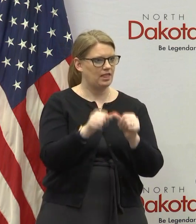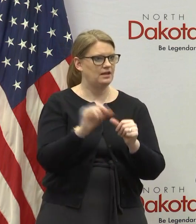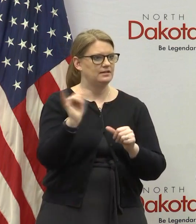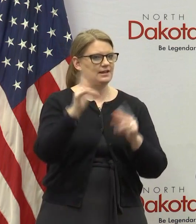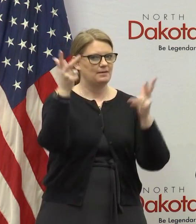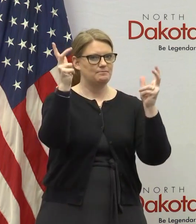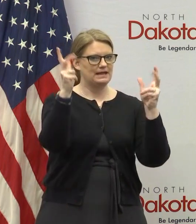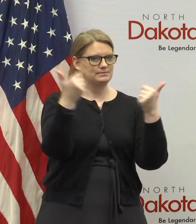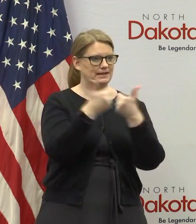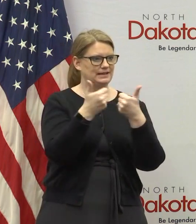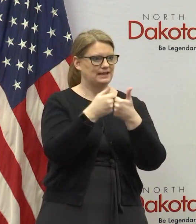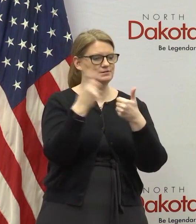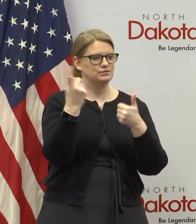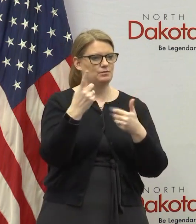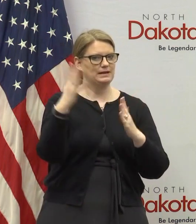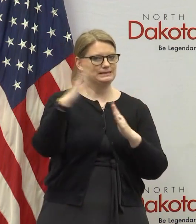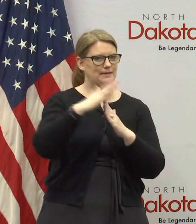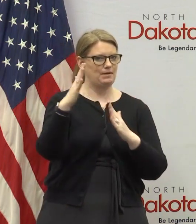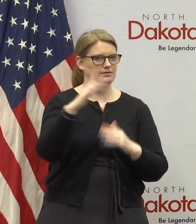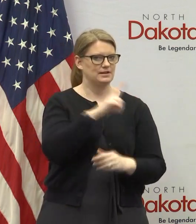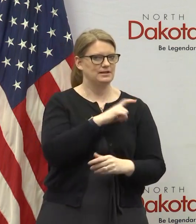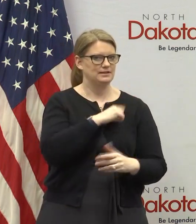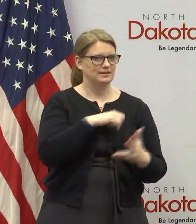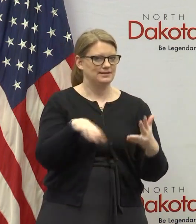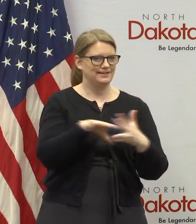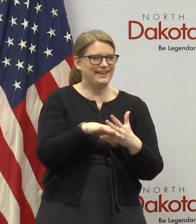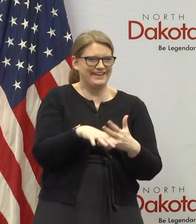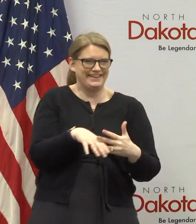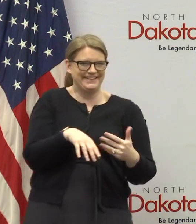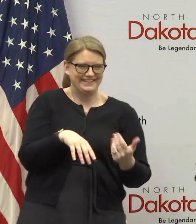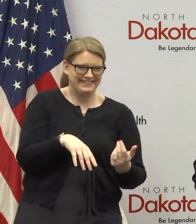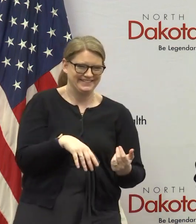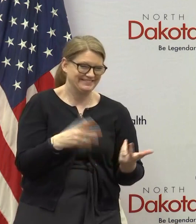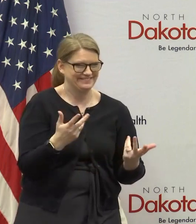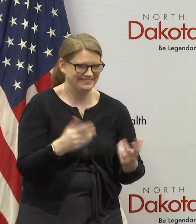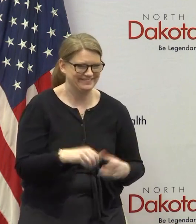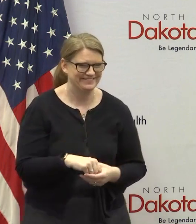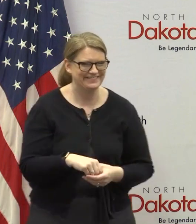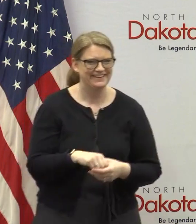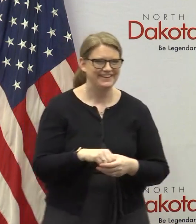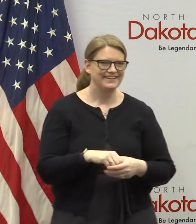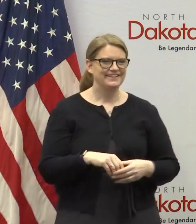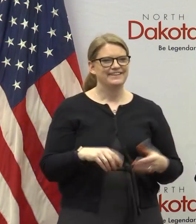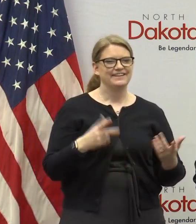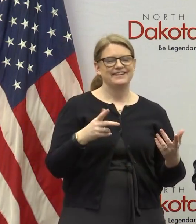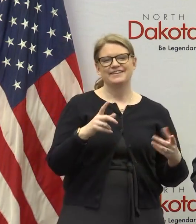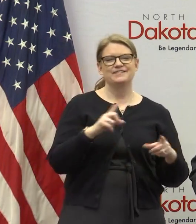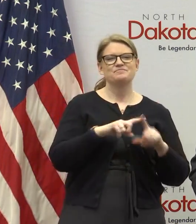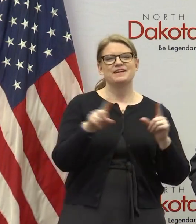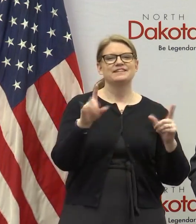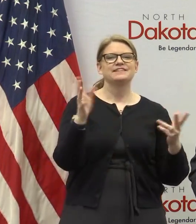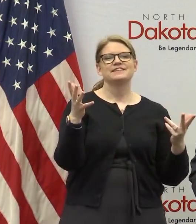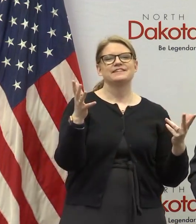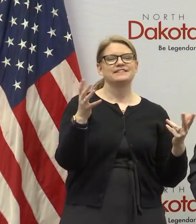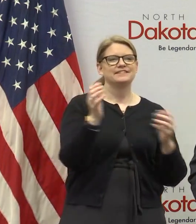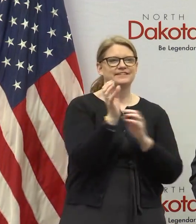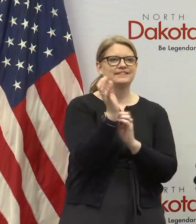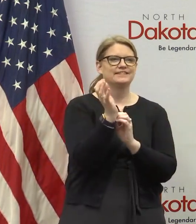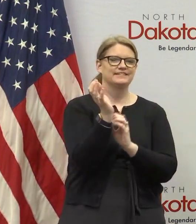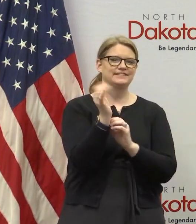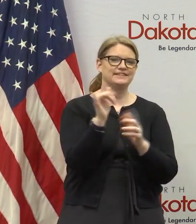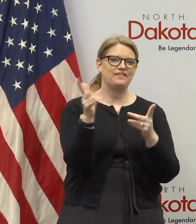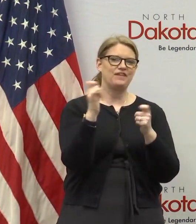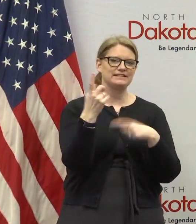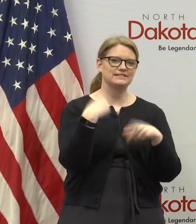basketball game so there at should be one time out so lindsay can take a break but she's just i just want to say that that uh she's the